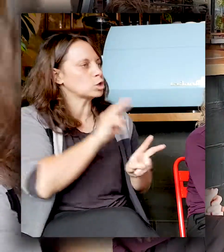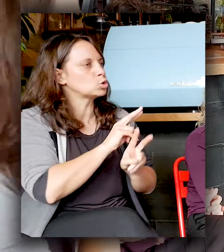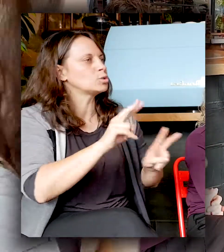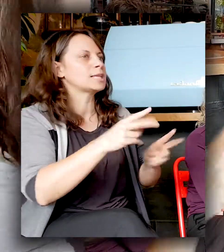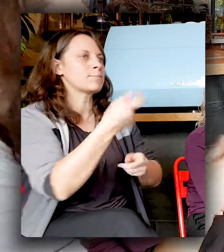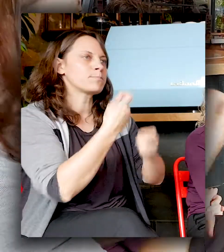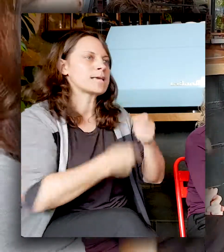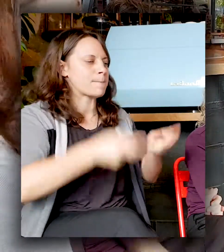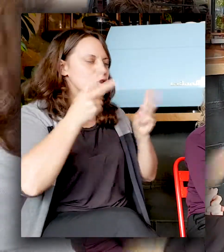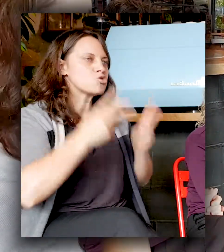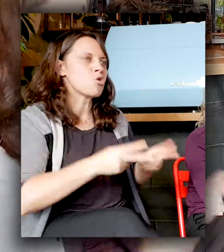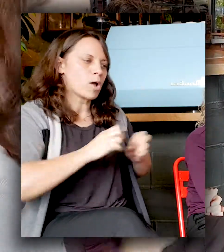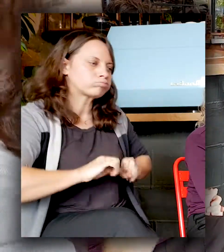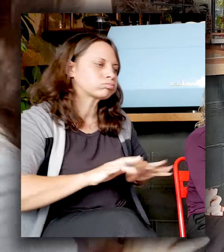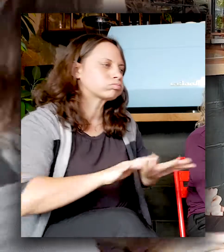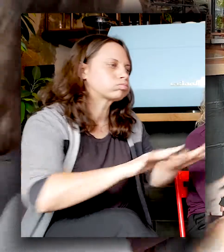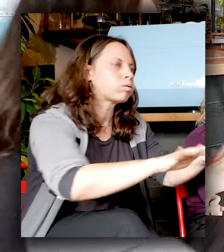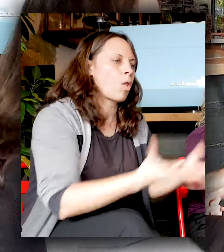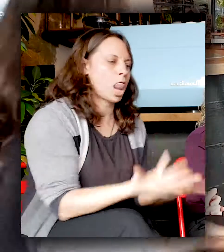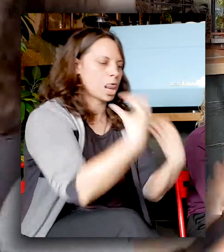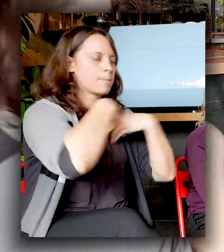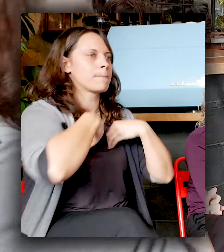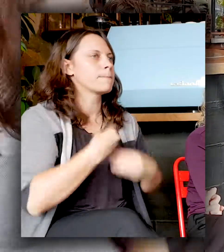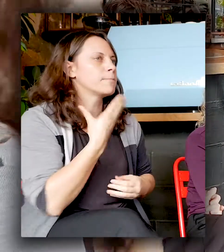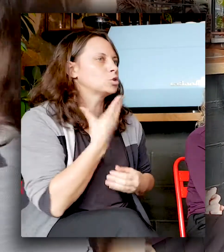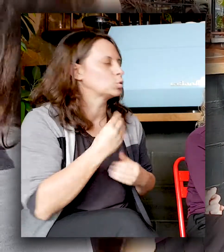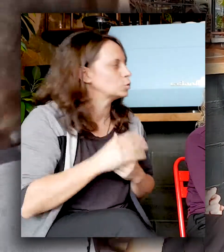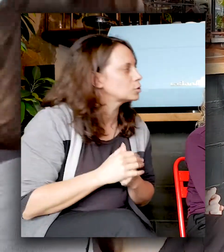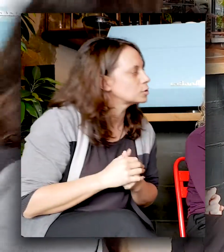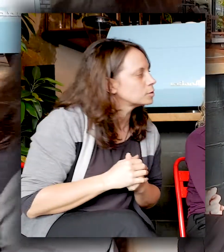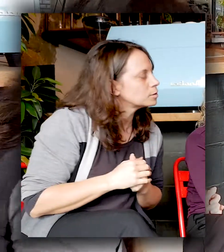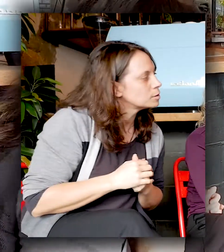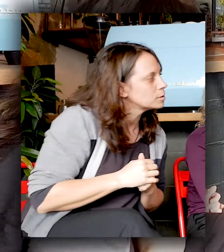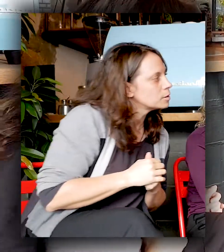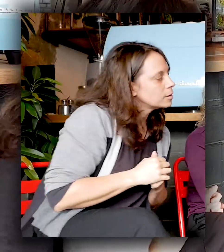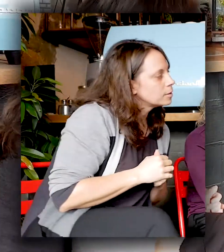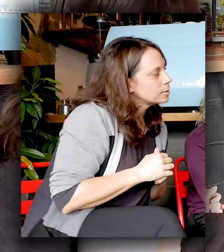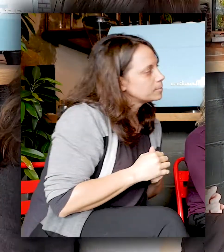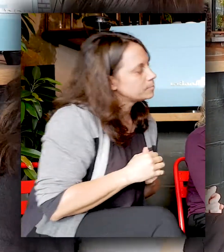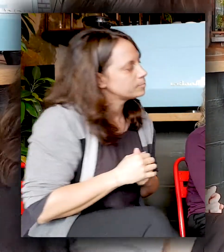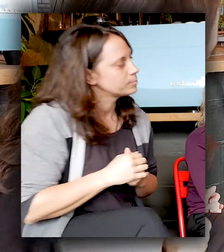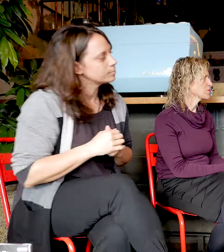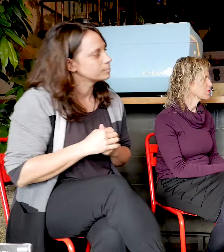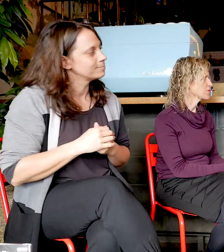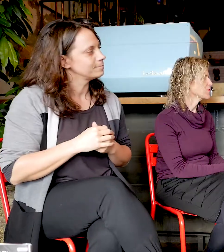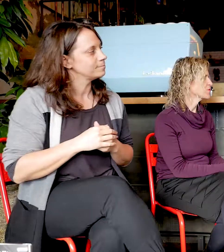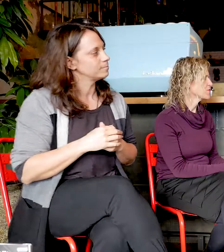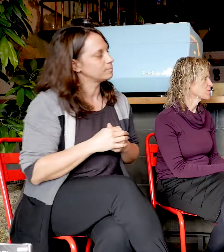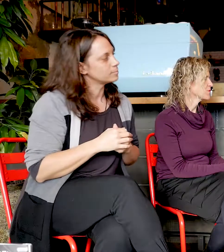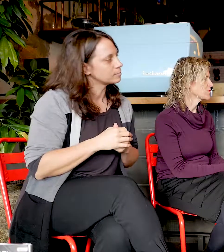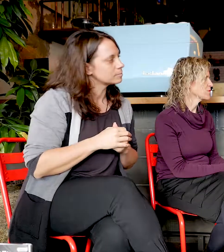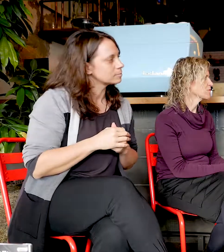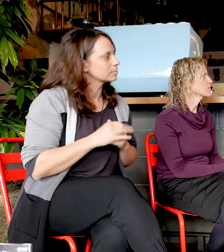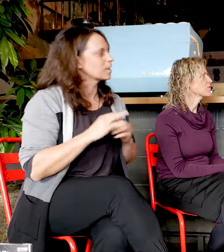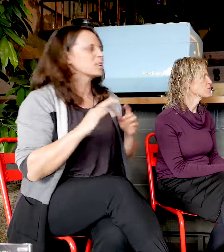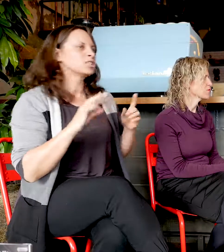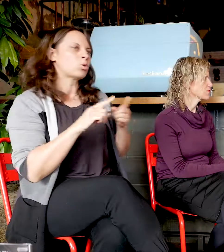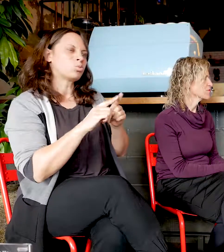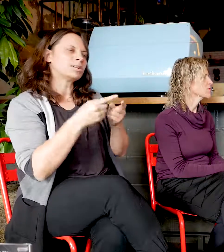sort of the way te reo has become. Yes. So most people know kia ora or, you know, aroha, things, signs